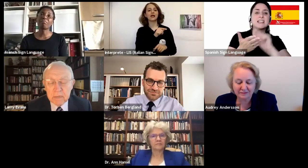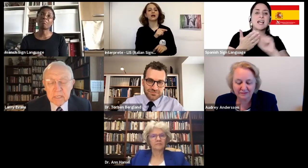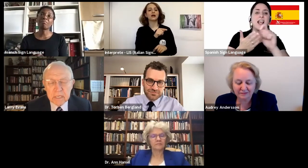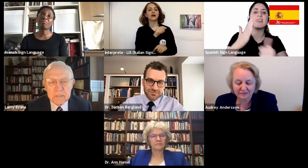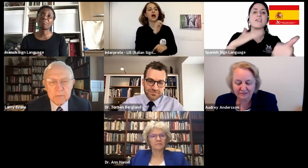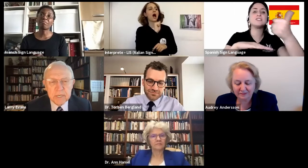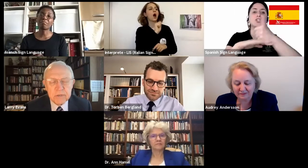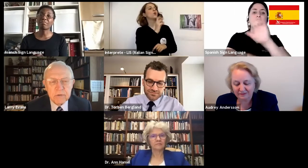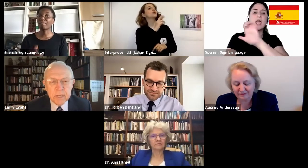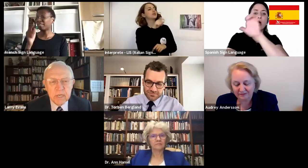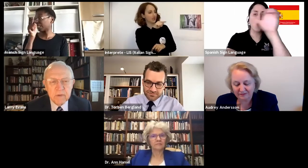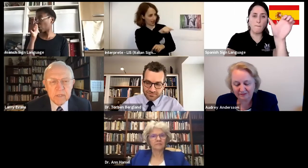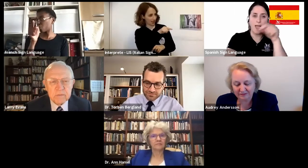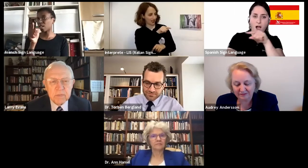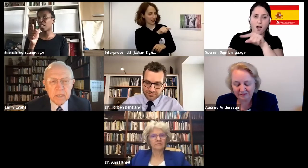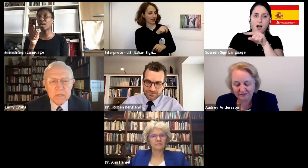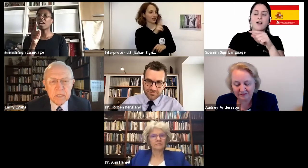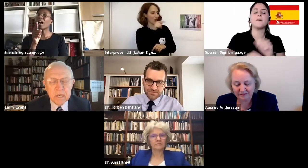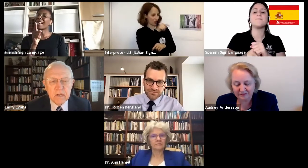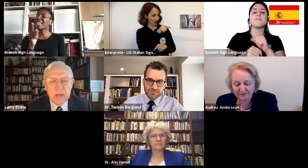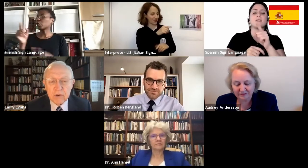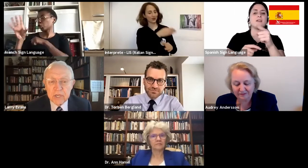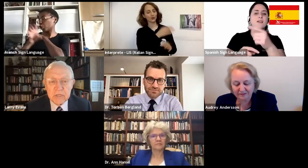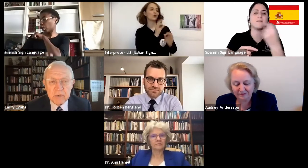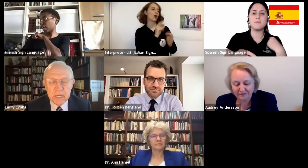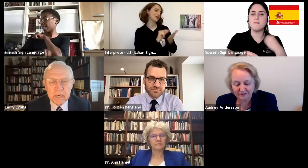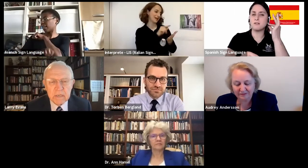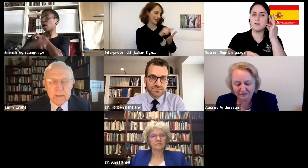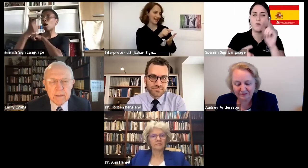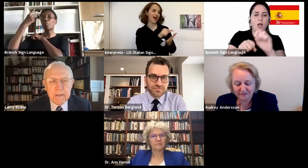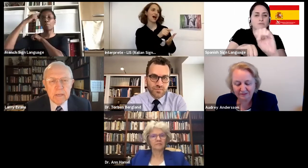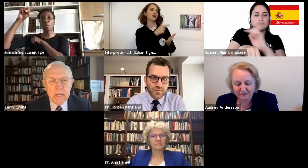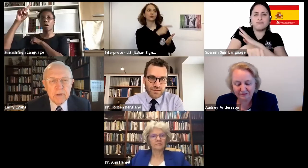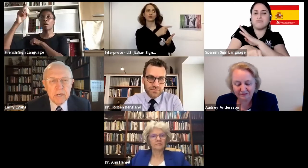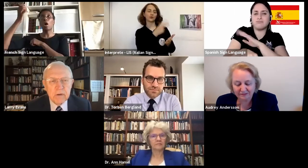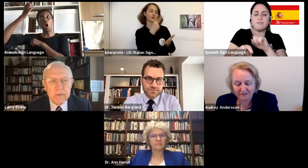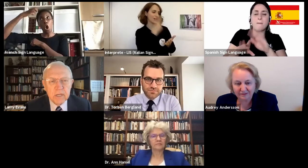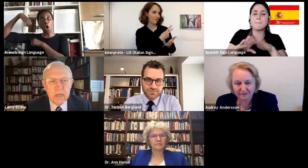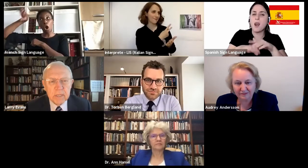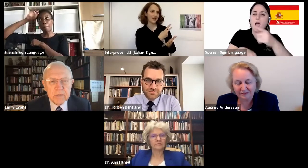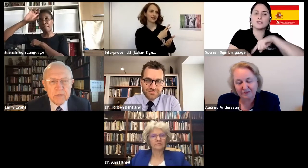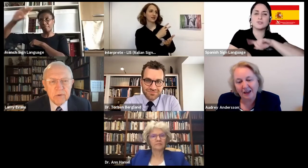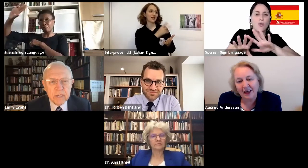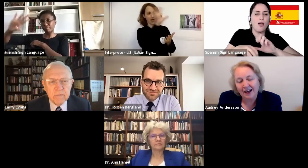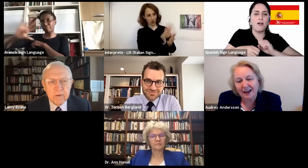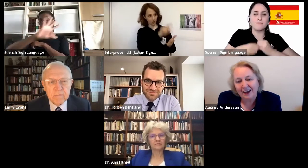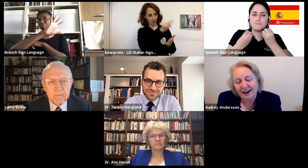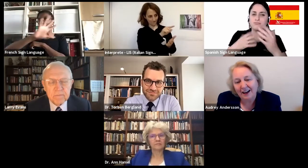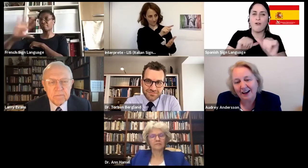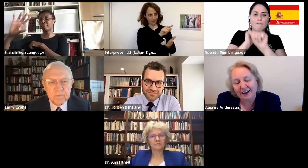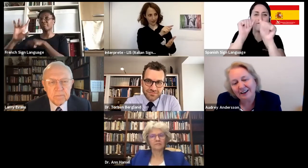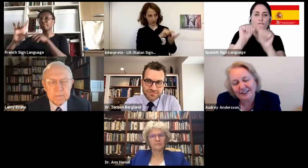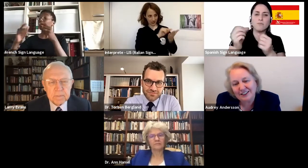an inspiration to many of us because of how she has related. Audrey, any closing comments that you have?